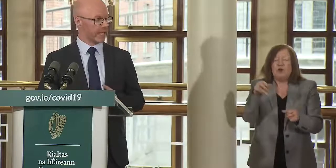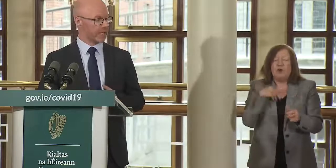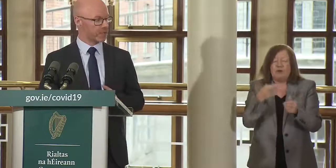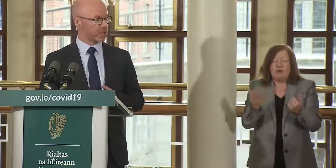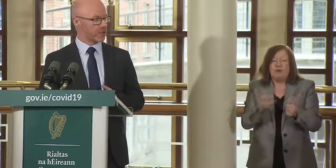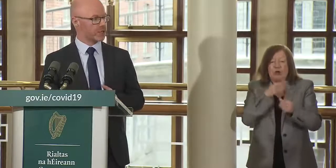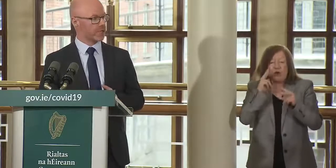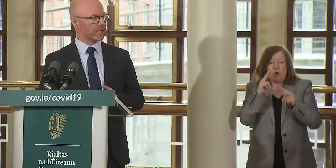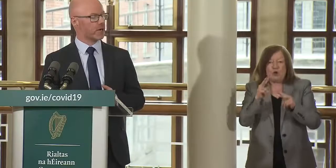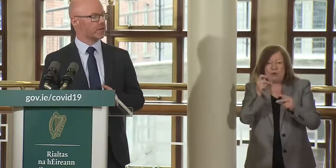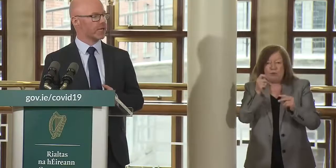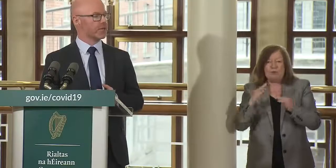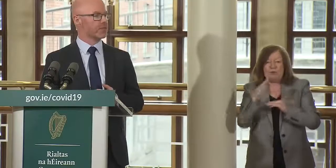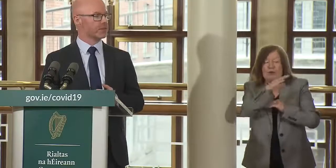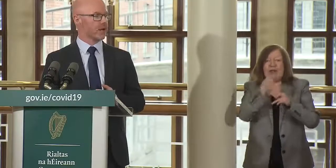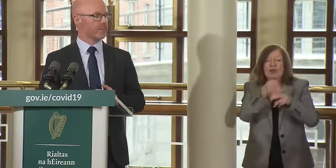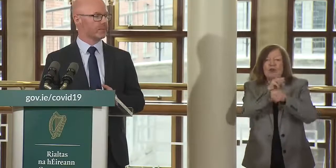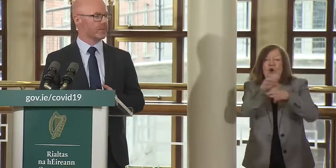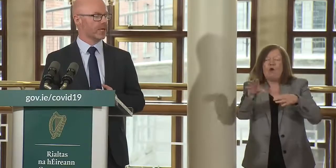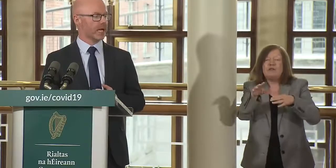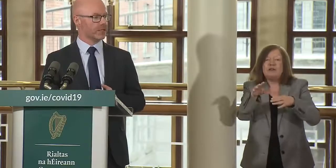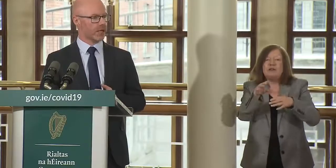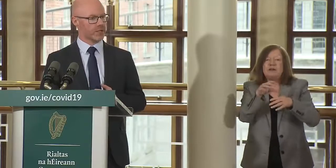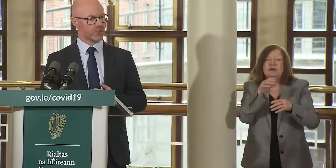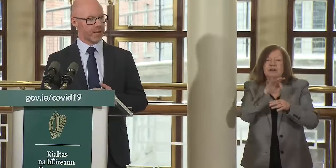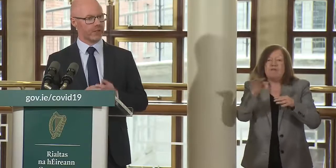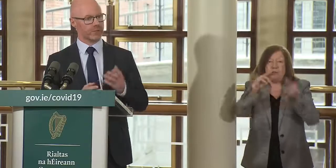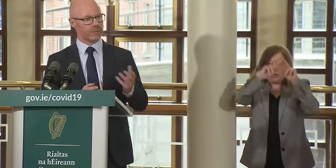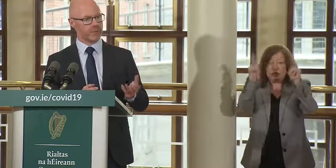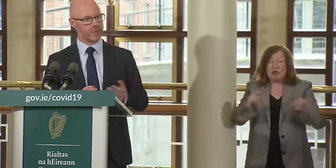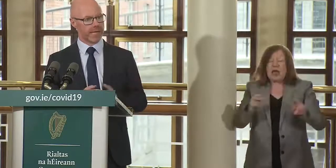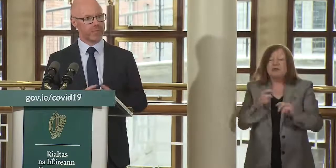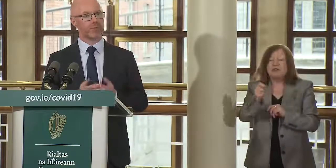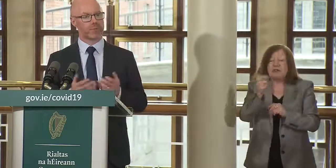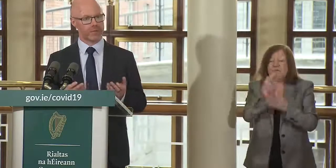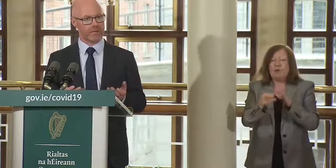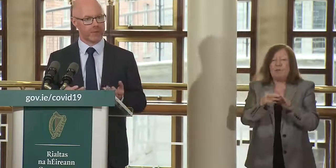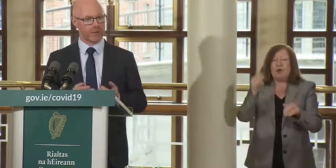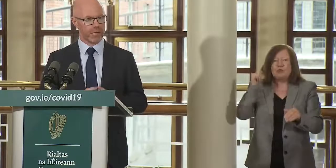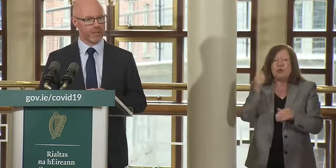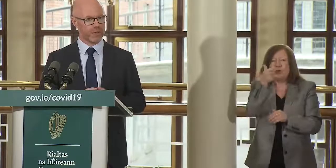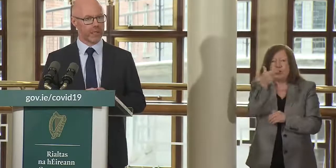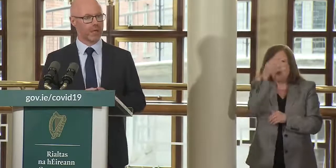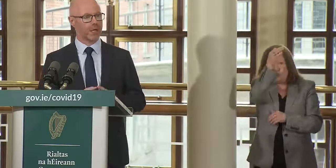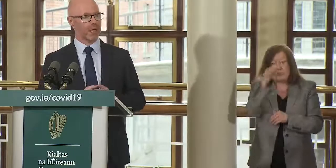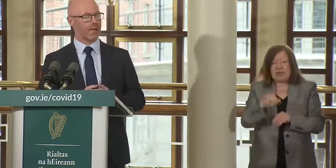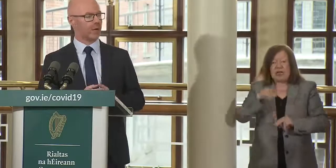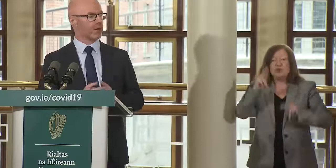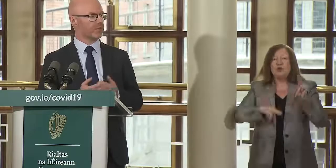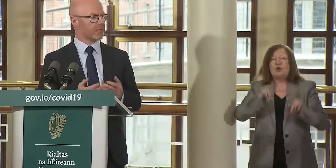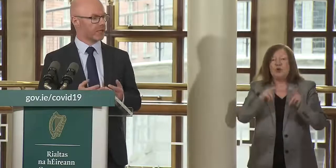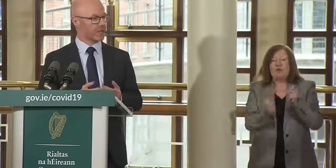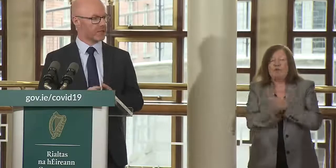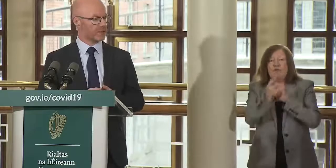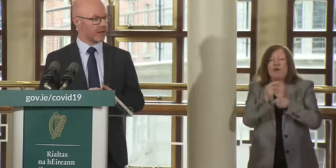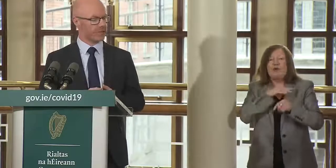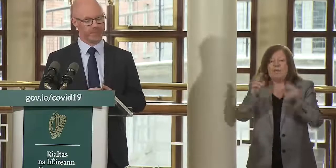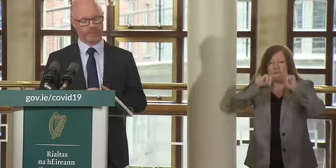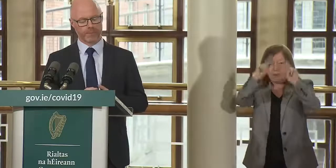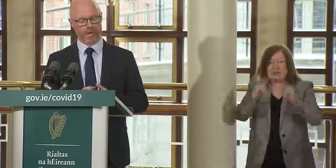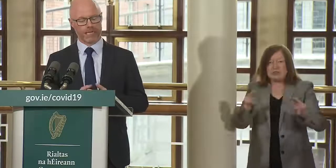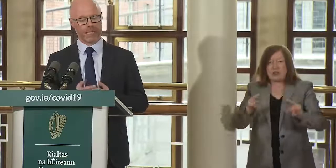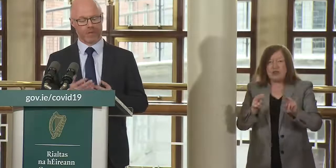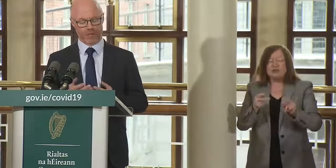already looking at an upsurge in covid cases from international travel a few months back two percent of new cases were from international